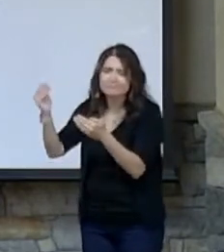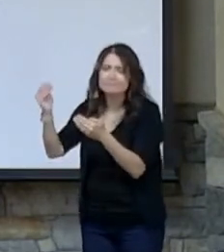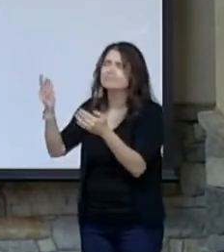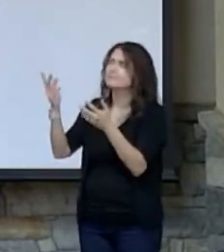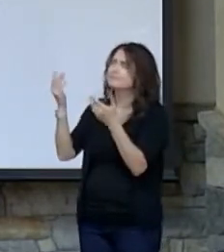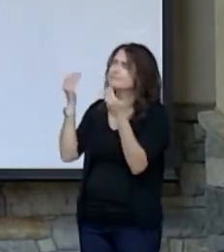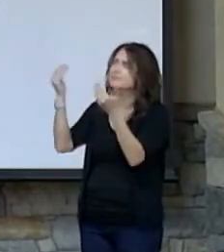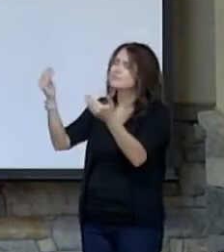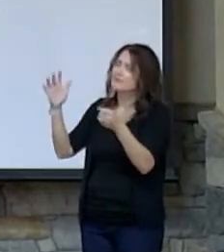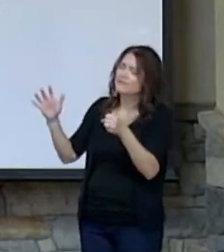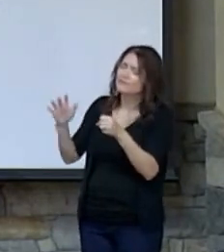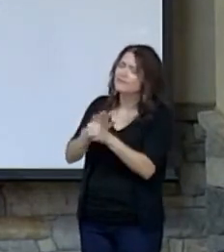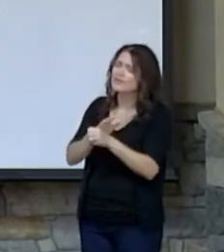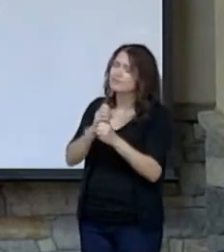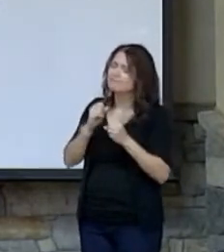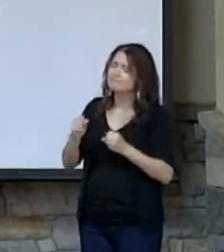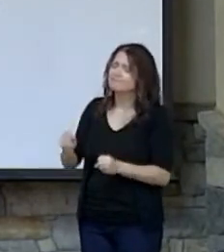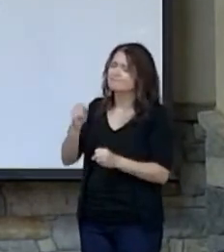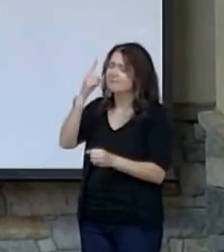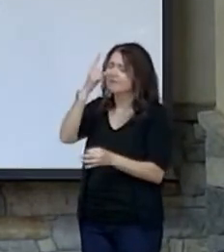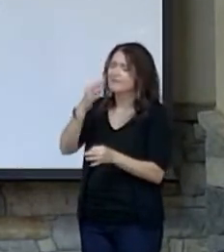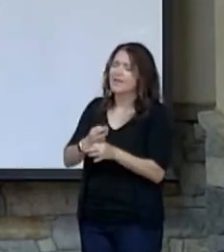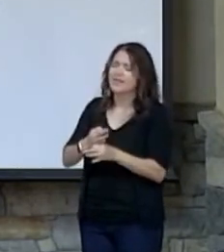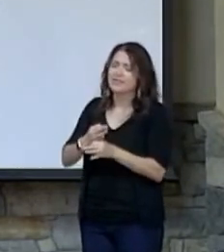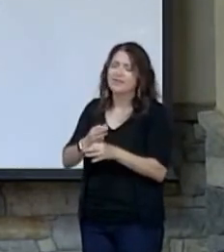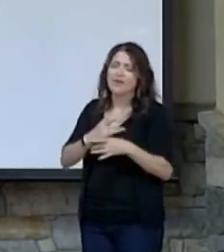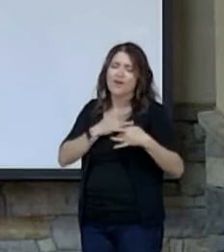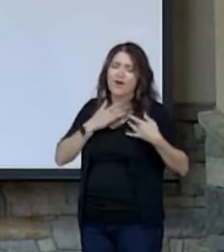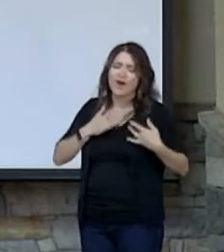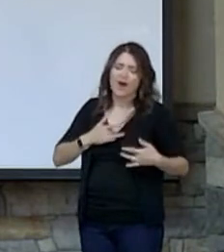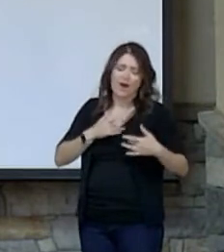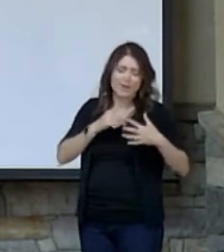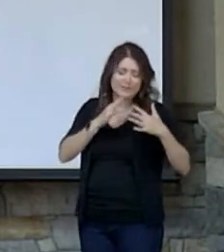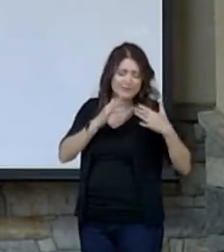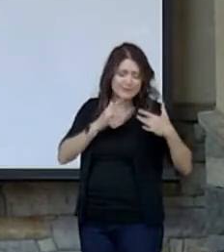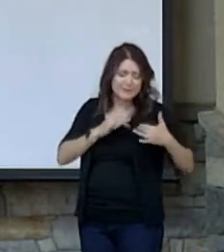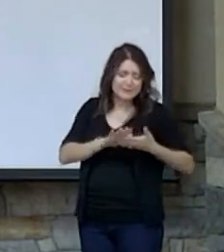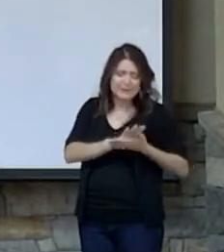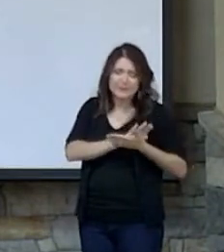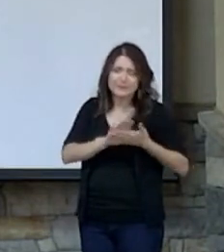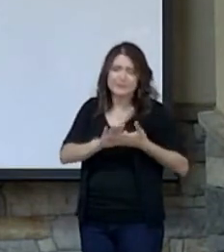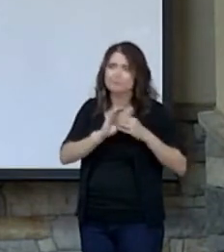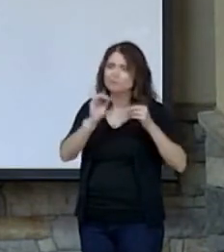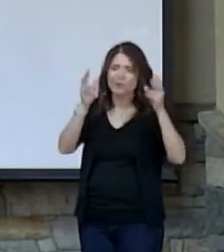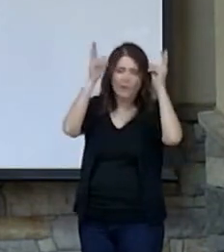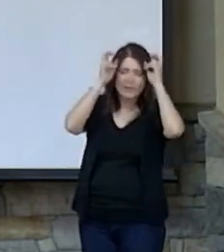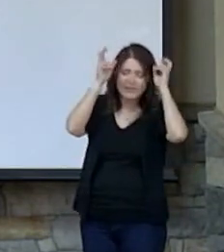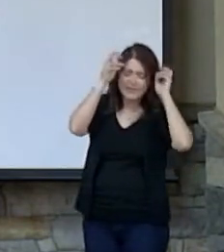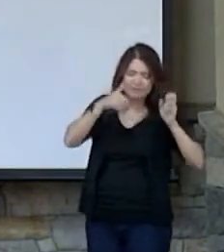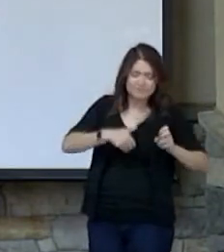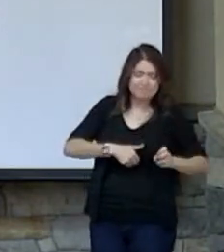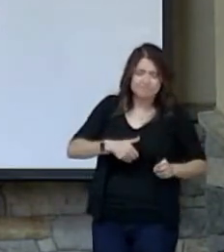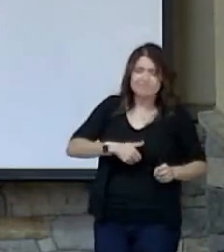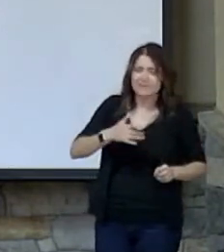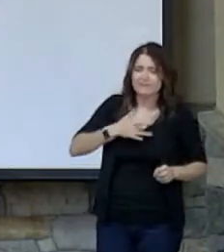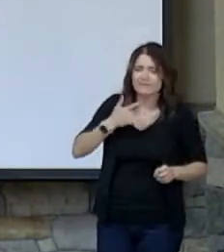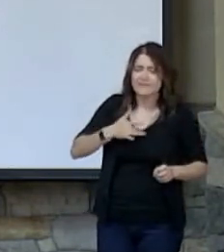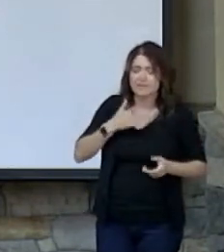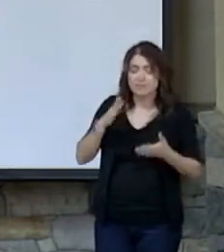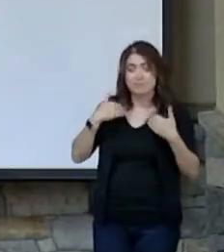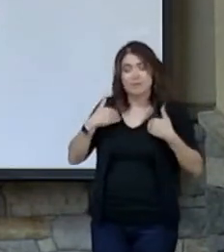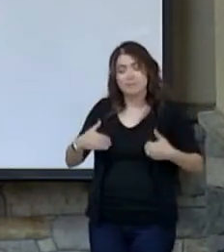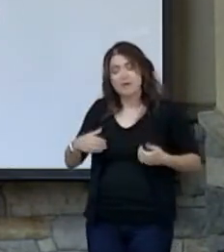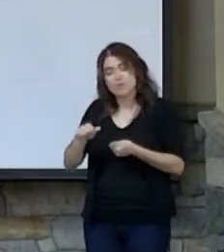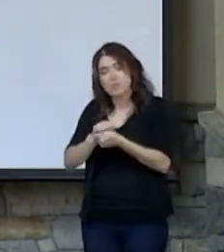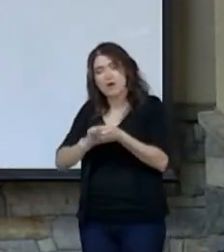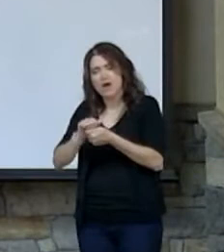faith with our hearts sprinkled clean from an evil conscience in our bodies washed with pure water. Let us